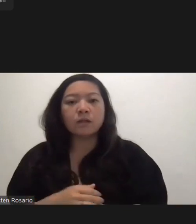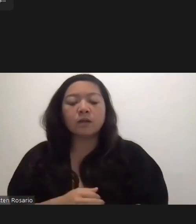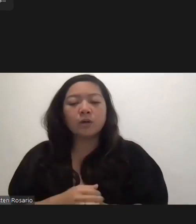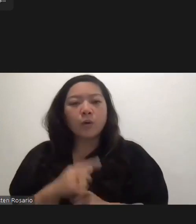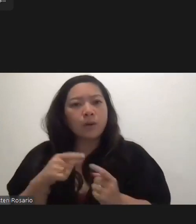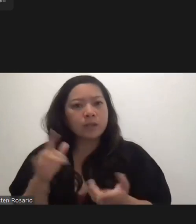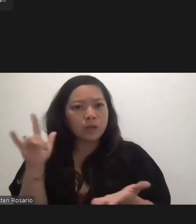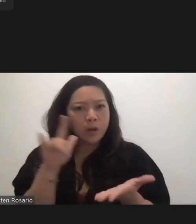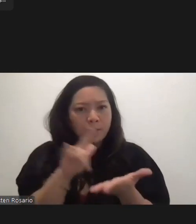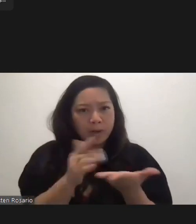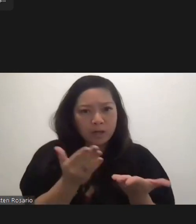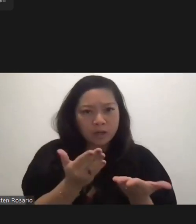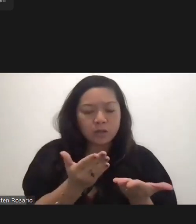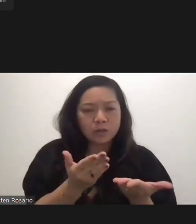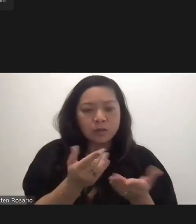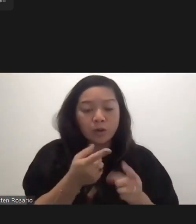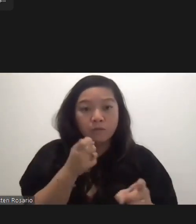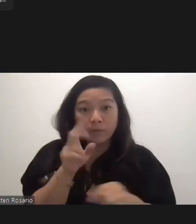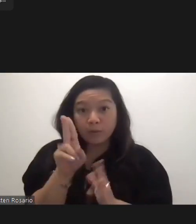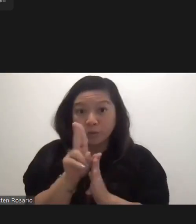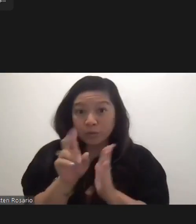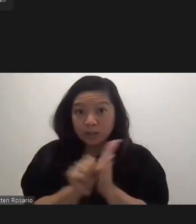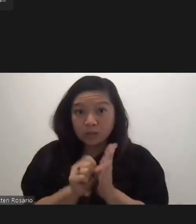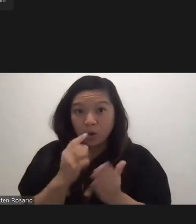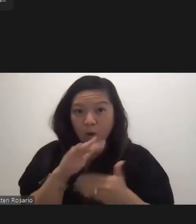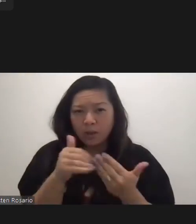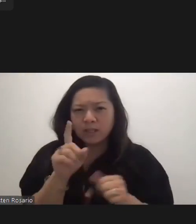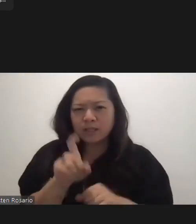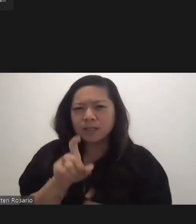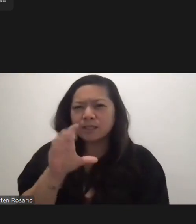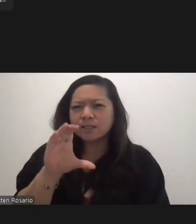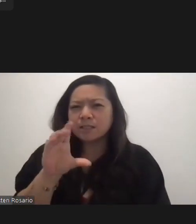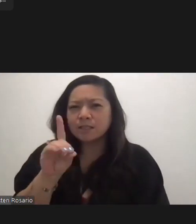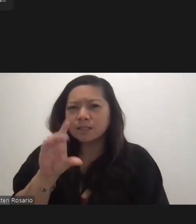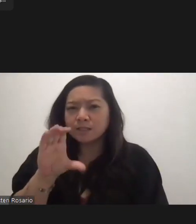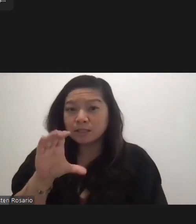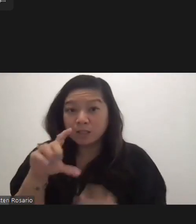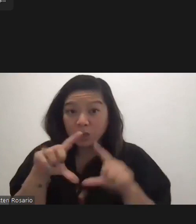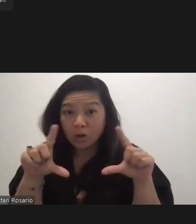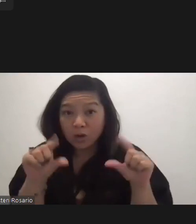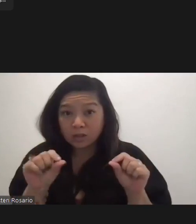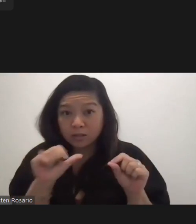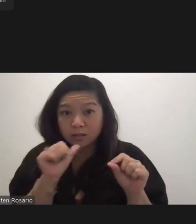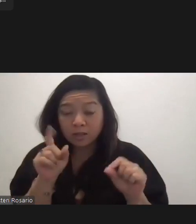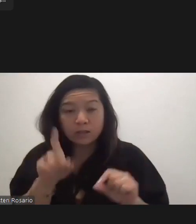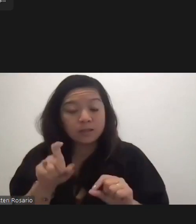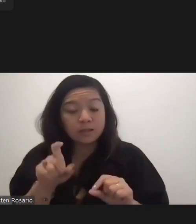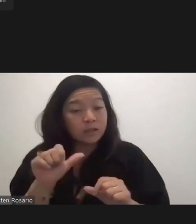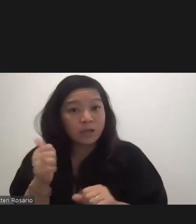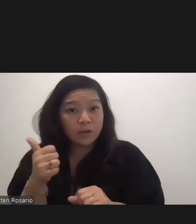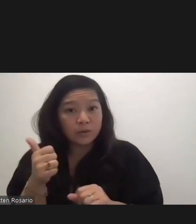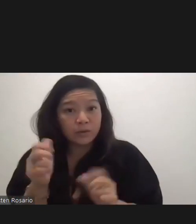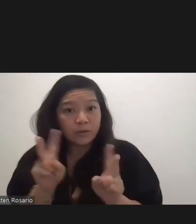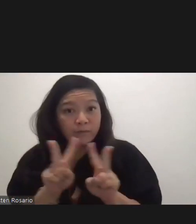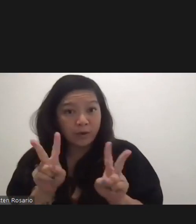traveling to the United States, all they would need is their CDC card. They wouldn't need any other verification.